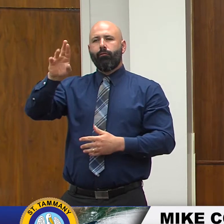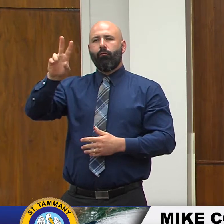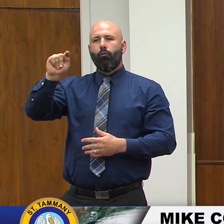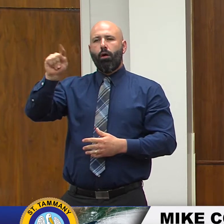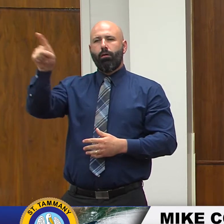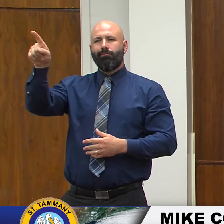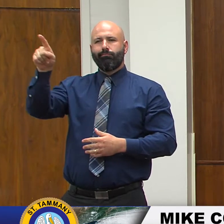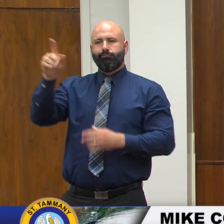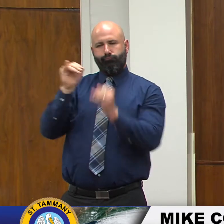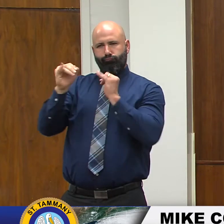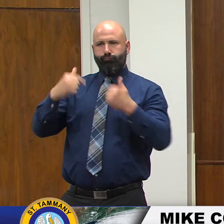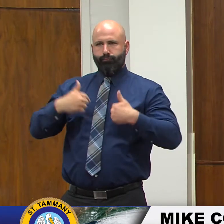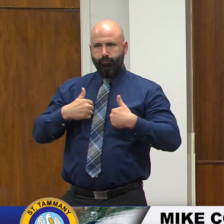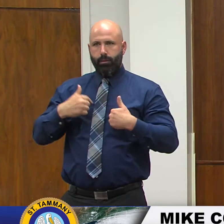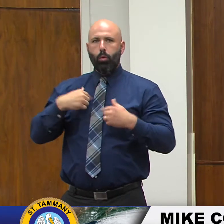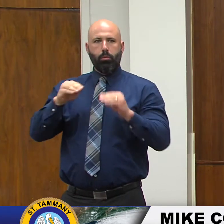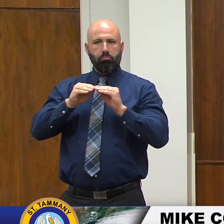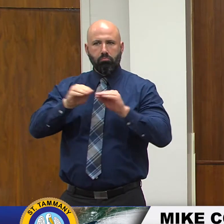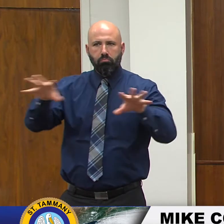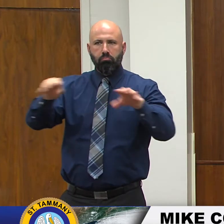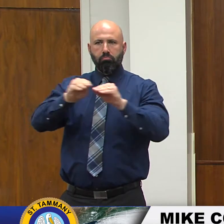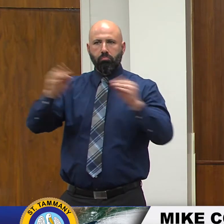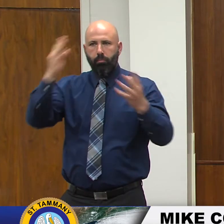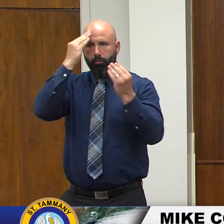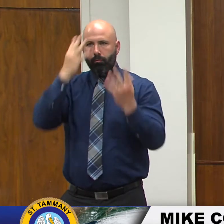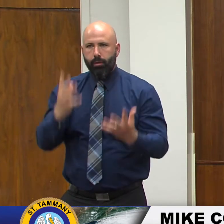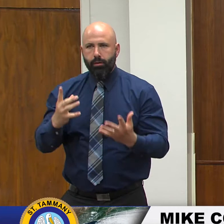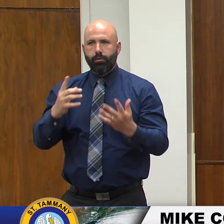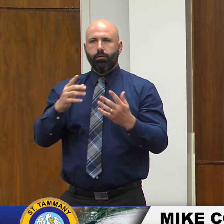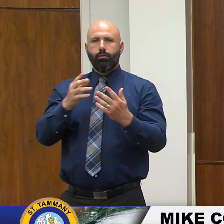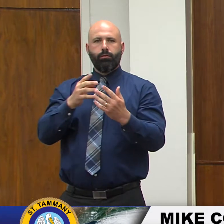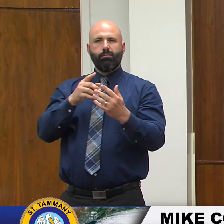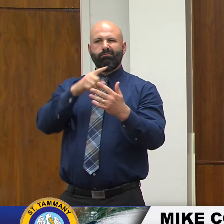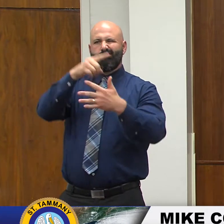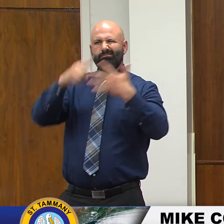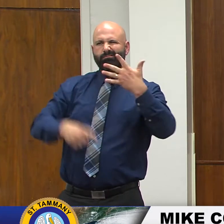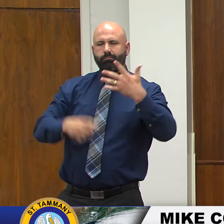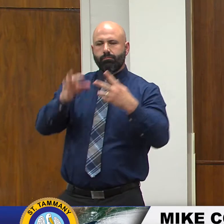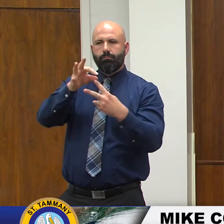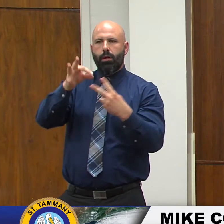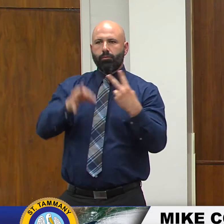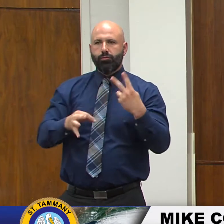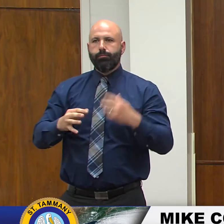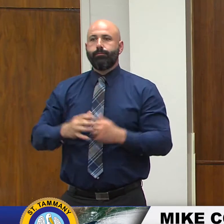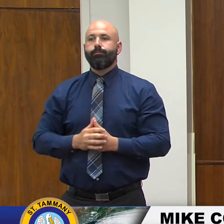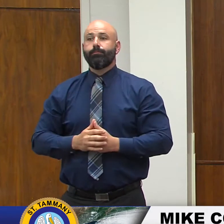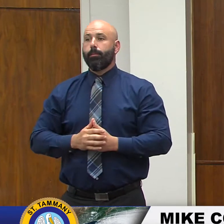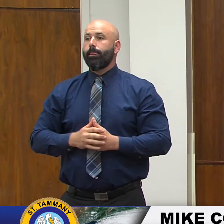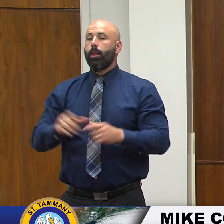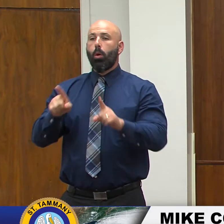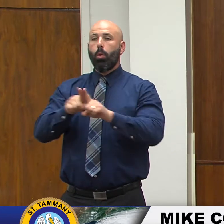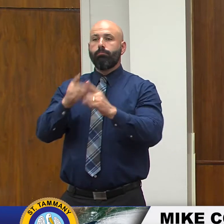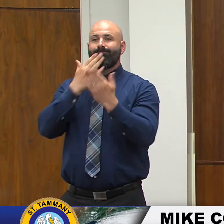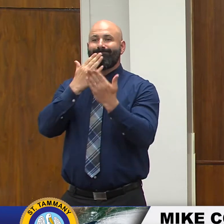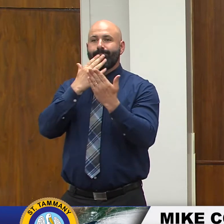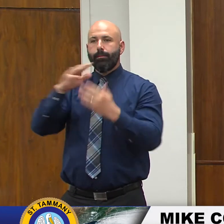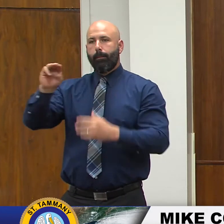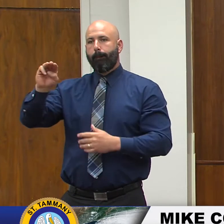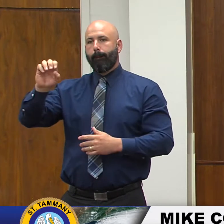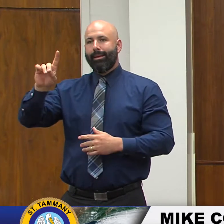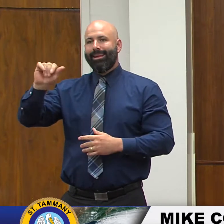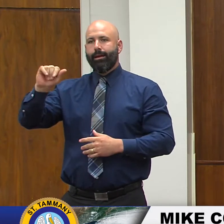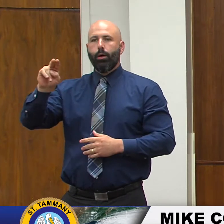out across our powers to our citizens through different medium and I want to thank the media who is covering